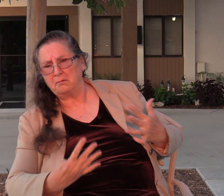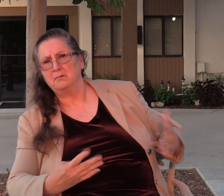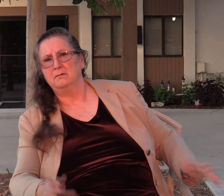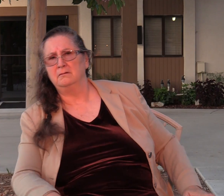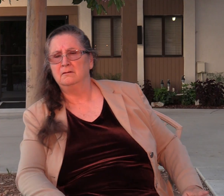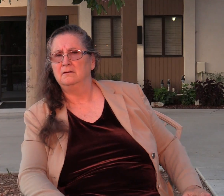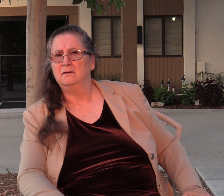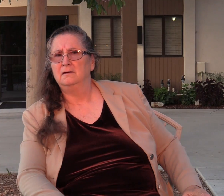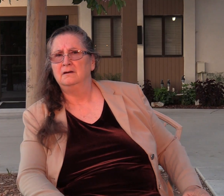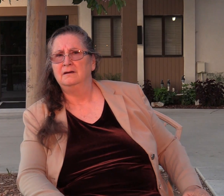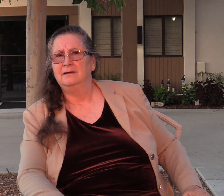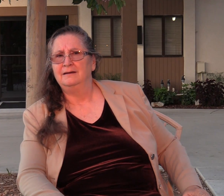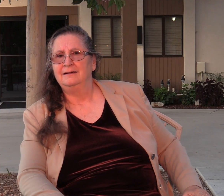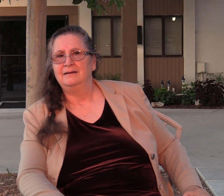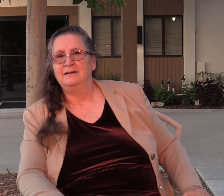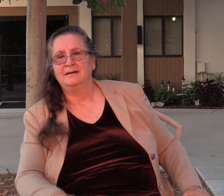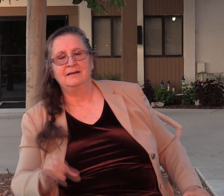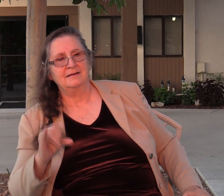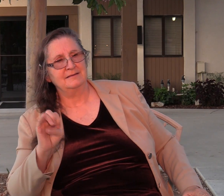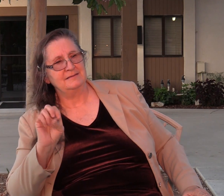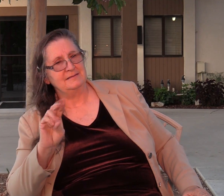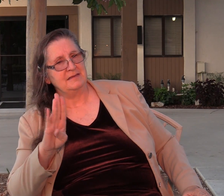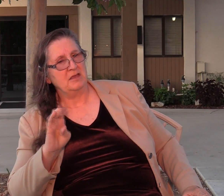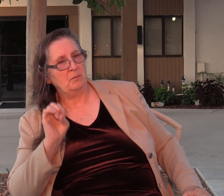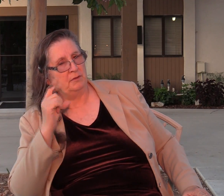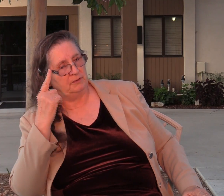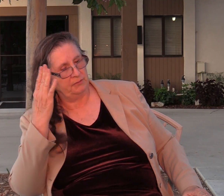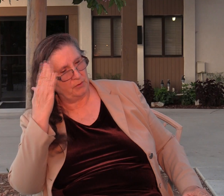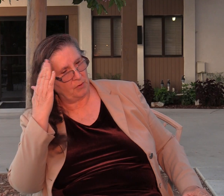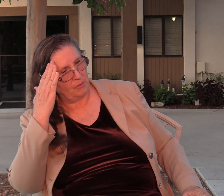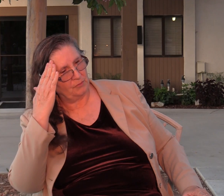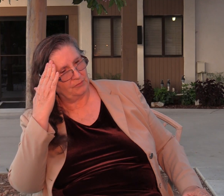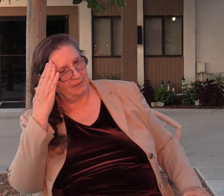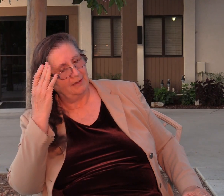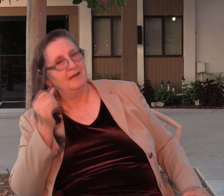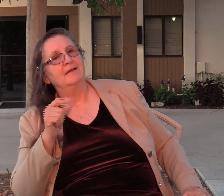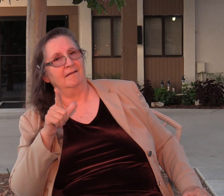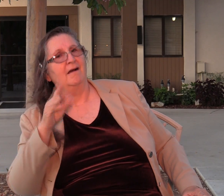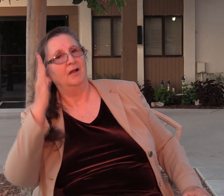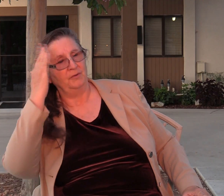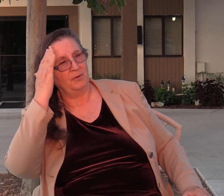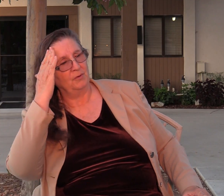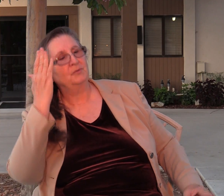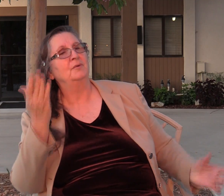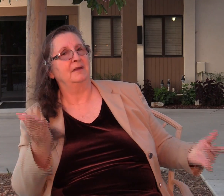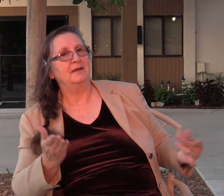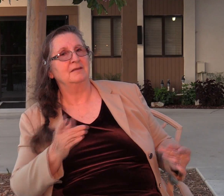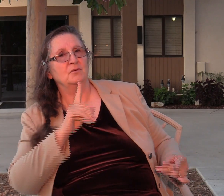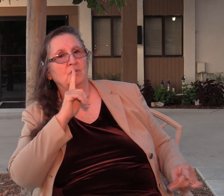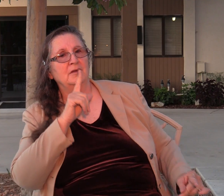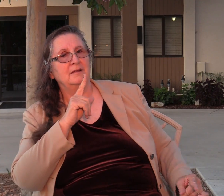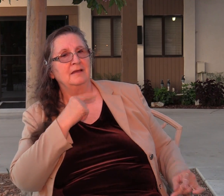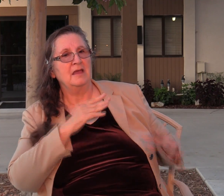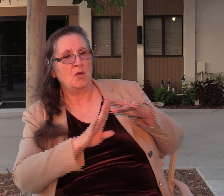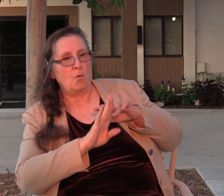But Zebul knows if Gal realizes what it really is, he'll run and escape from Abimelech.